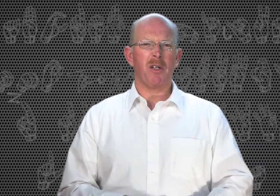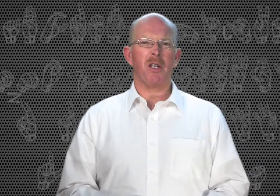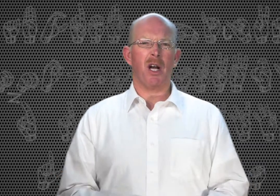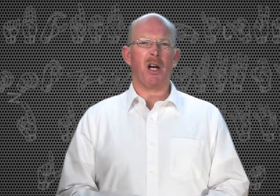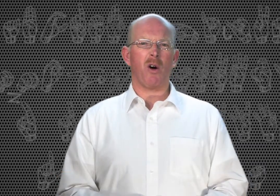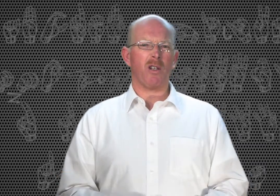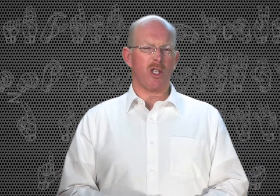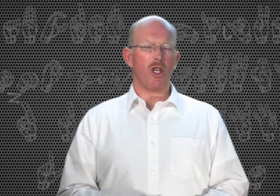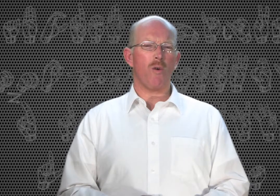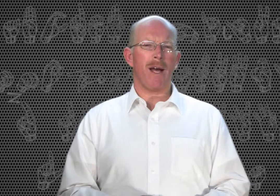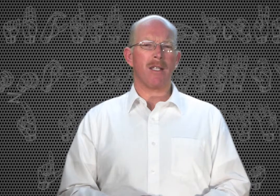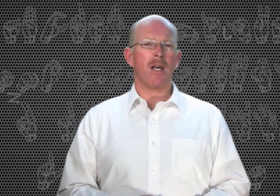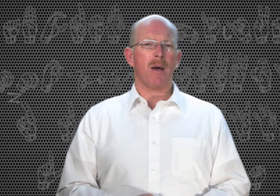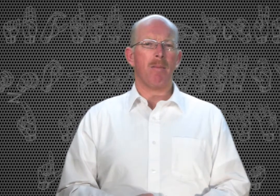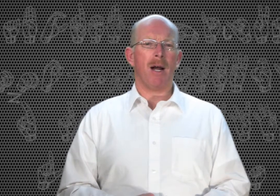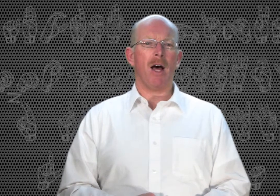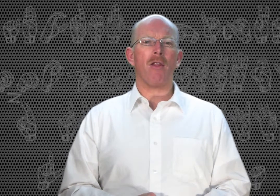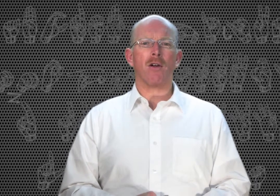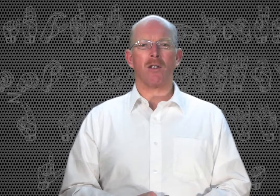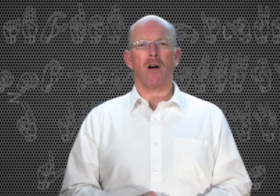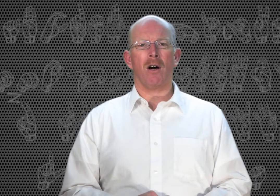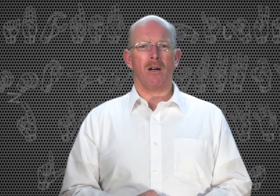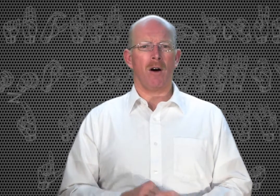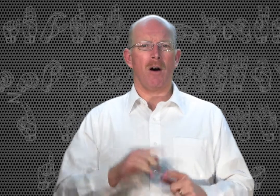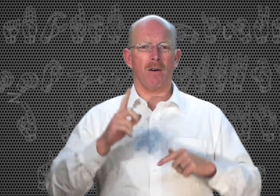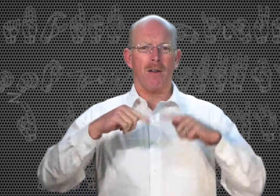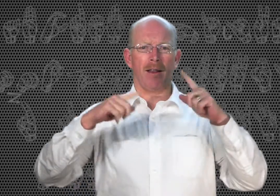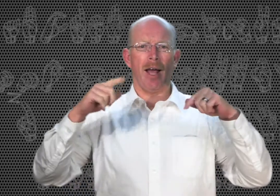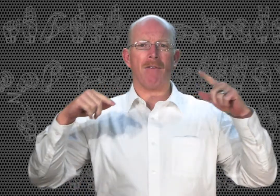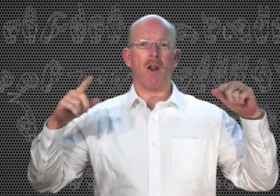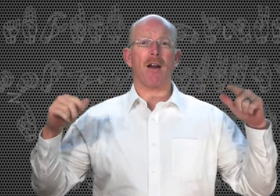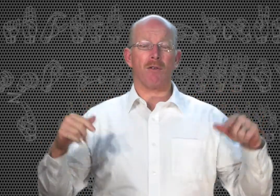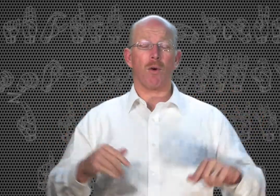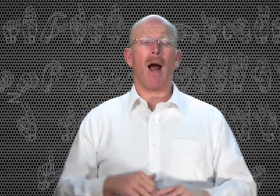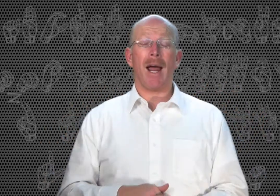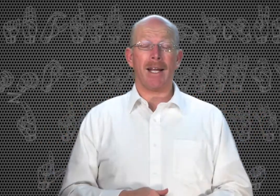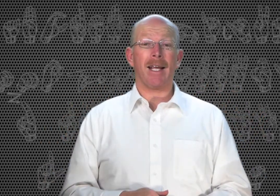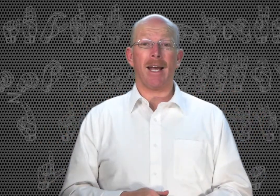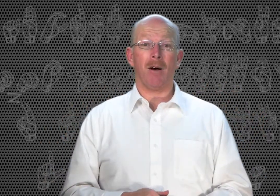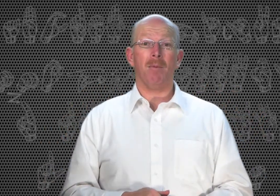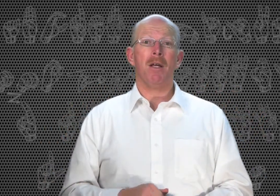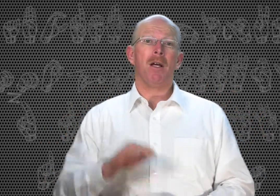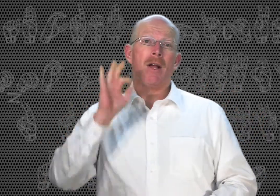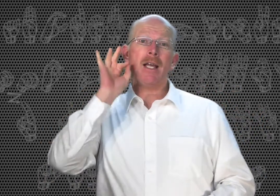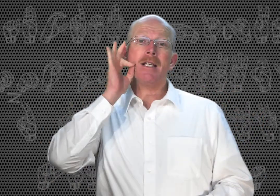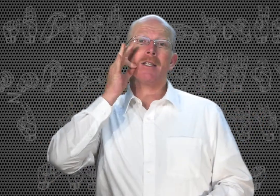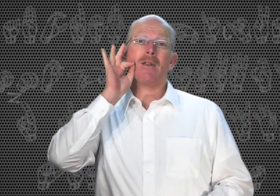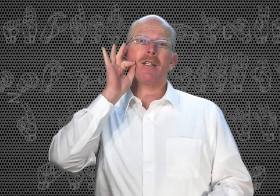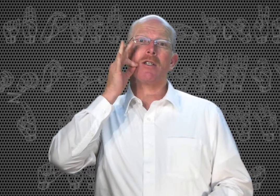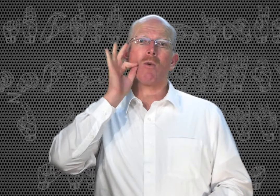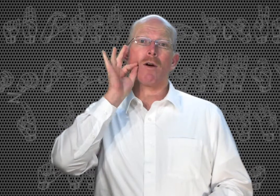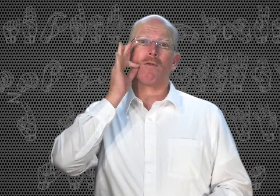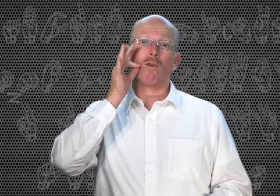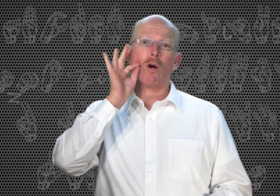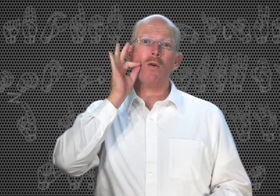across the U.S., but others are, they have a lot of variety in them. Okay, so this is the word fruit.